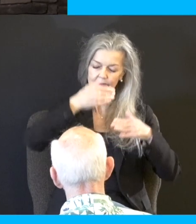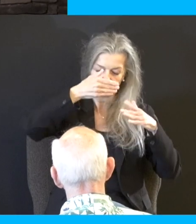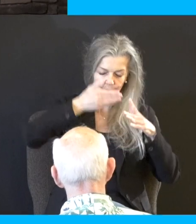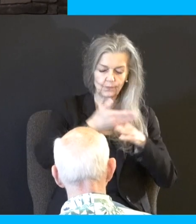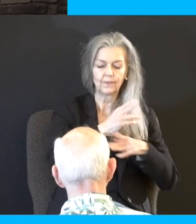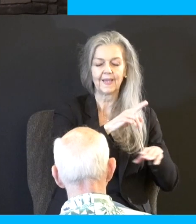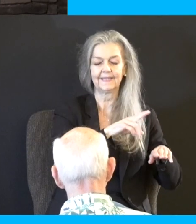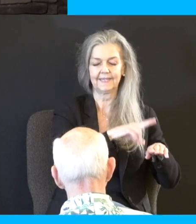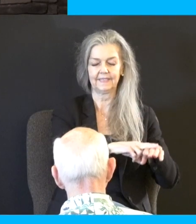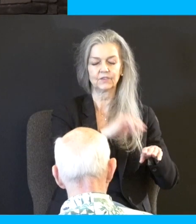to lay down his life for us.